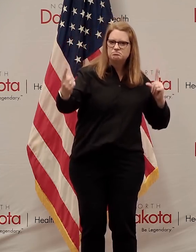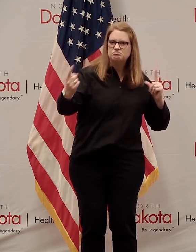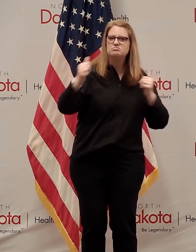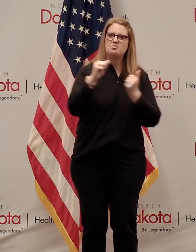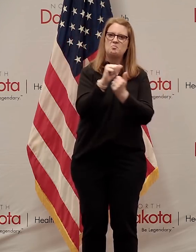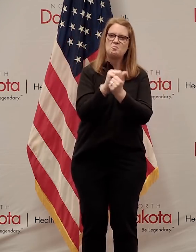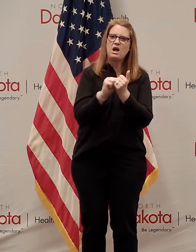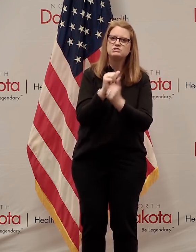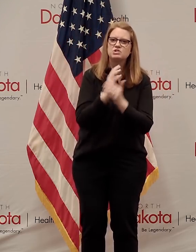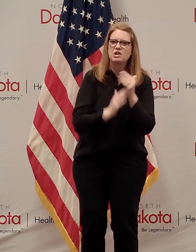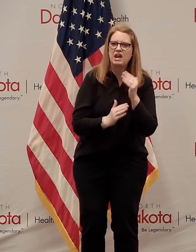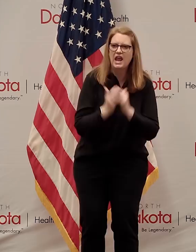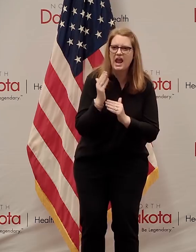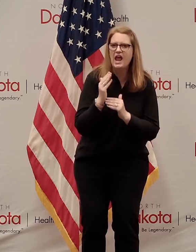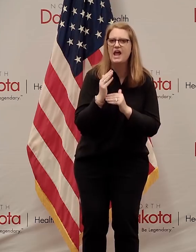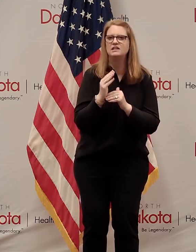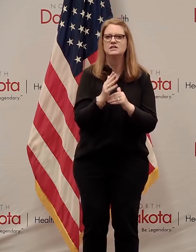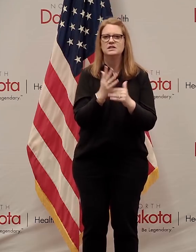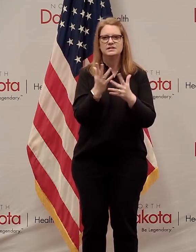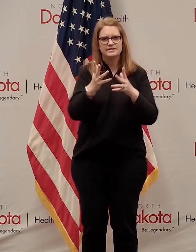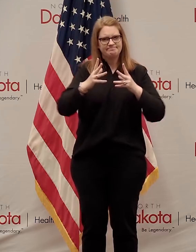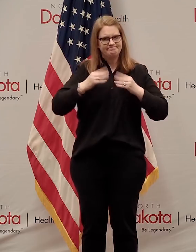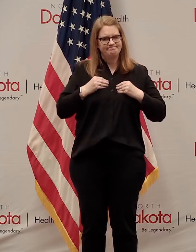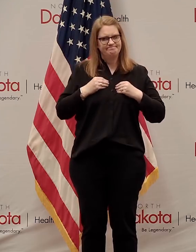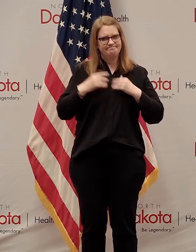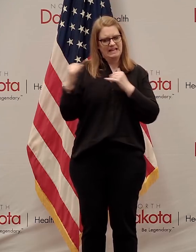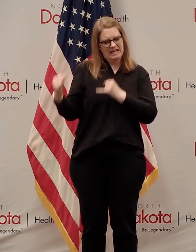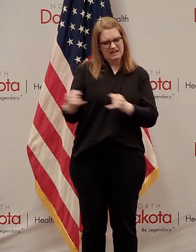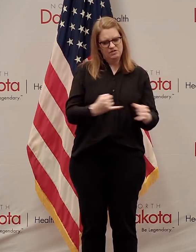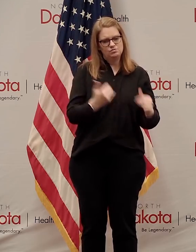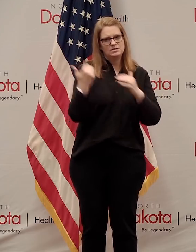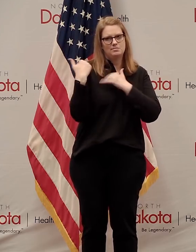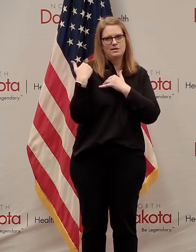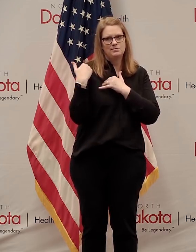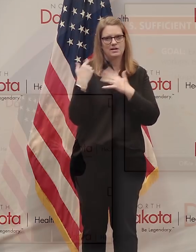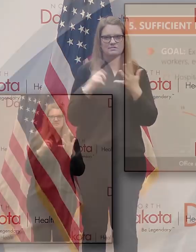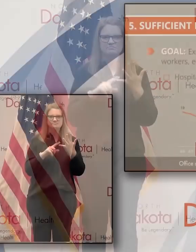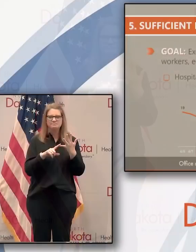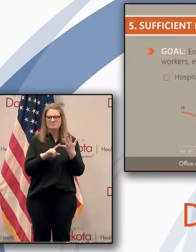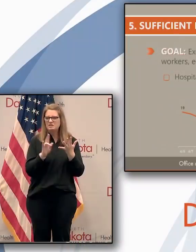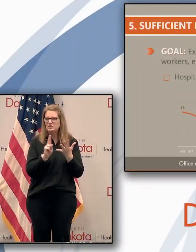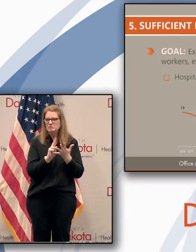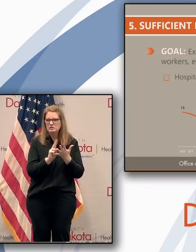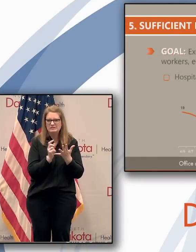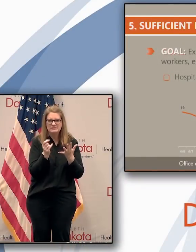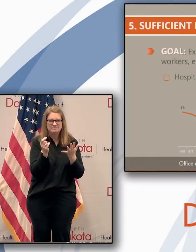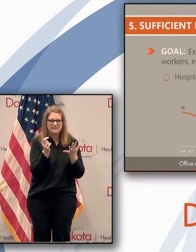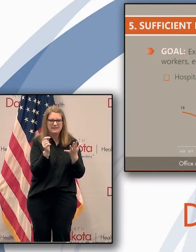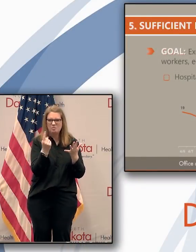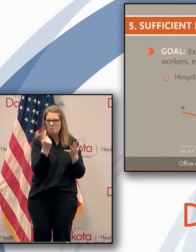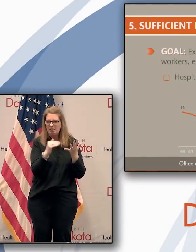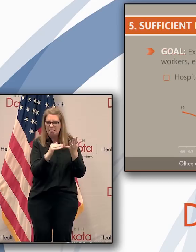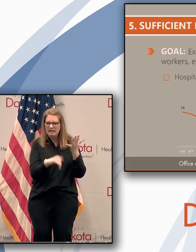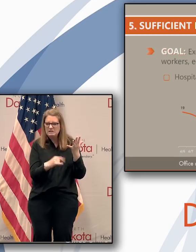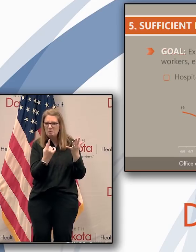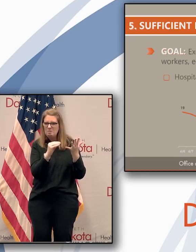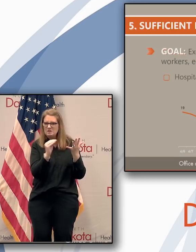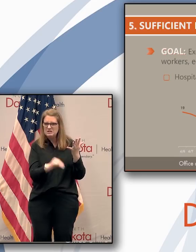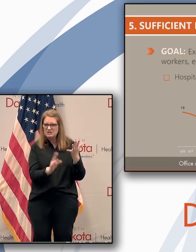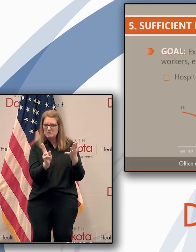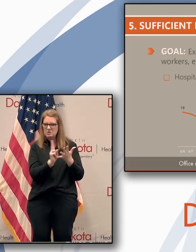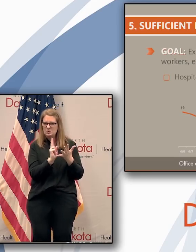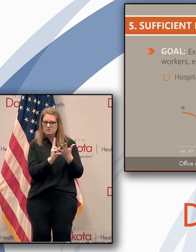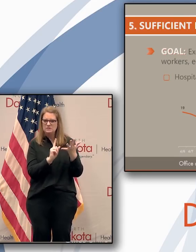North Dakota and showing individual responsibility, we've consumed almost none of that. And that is, so again,